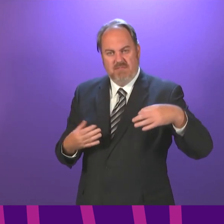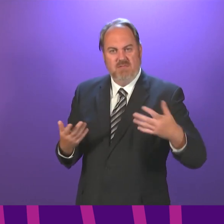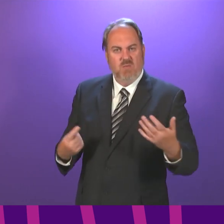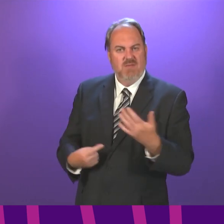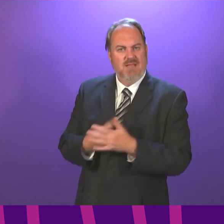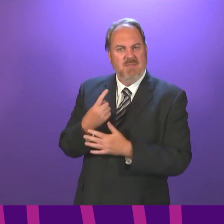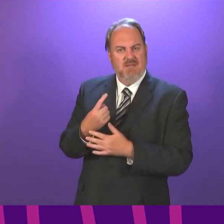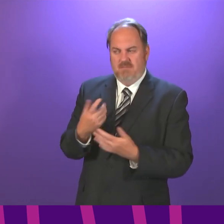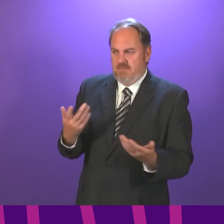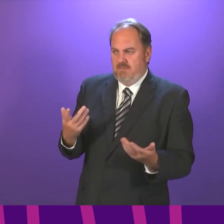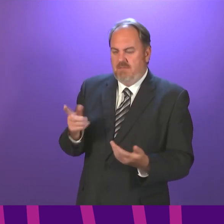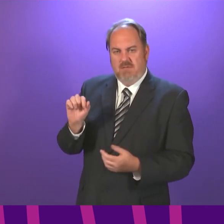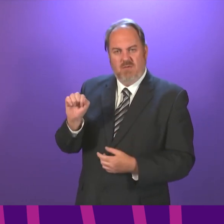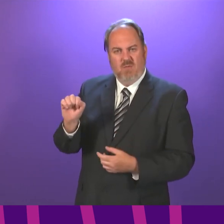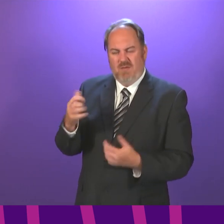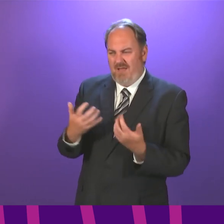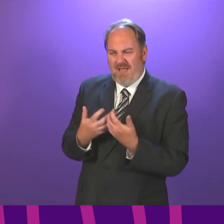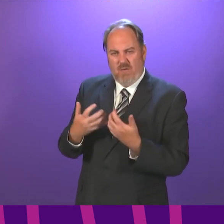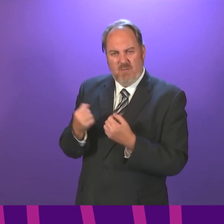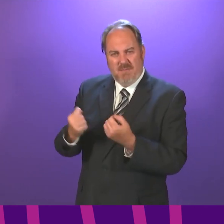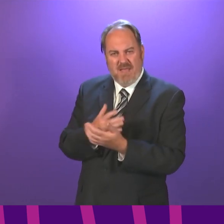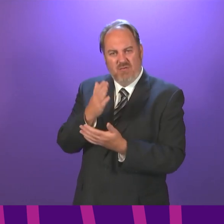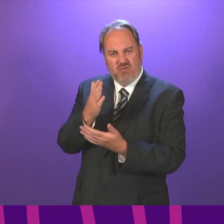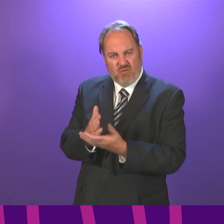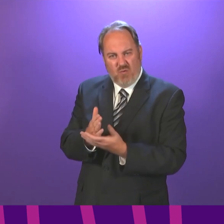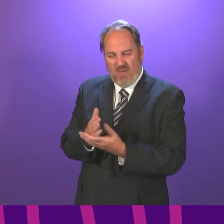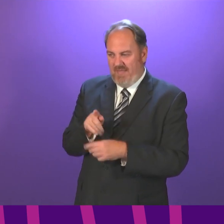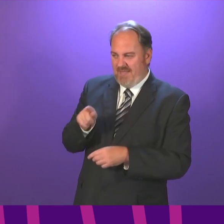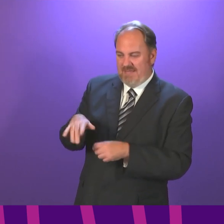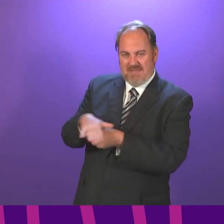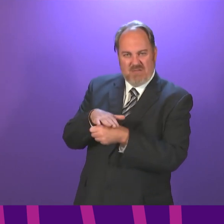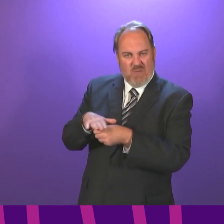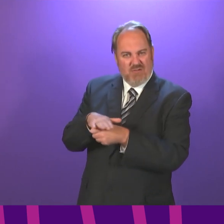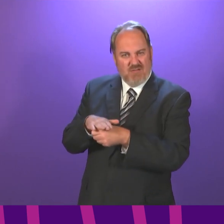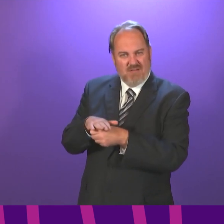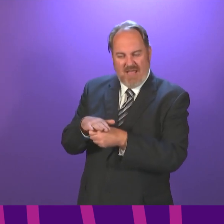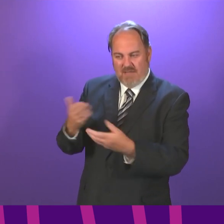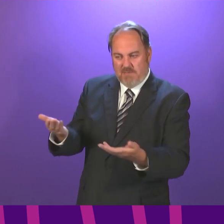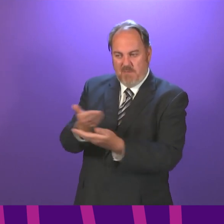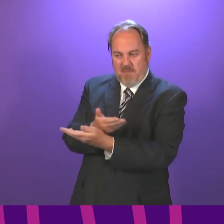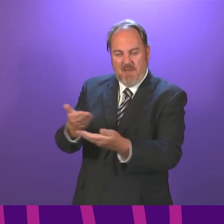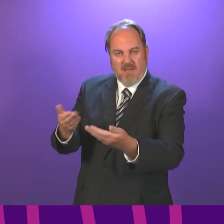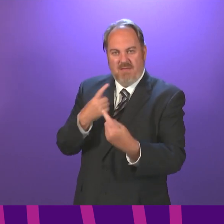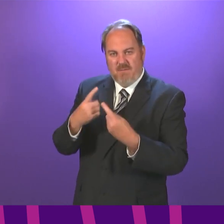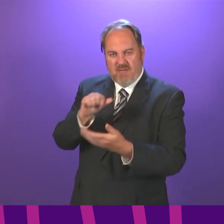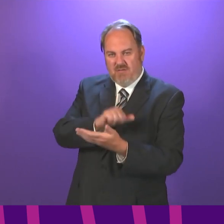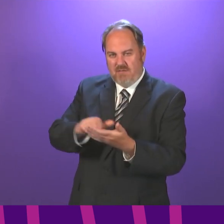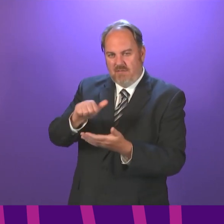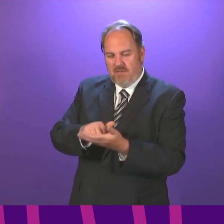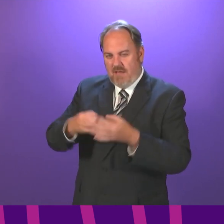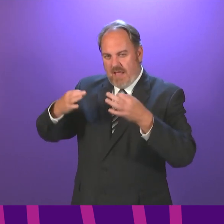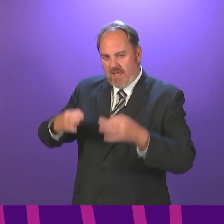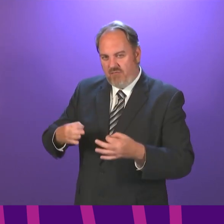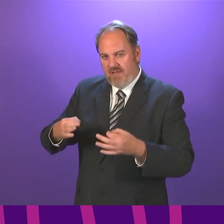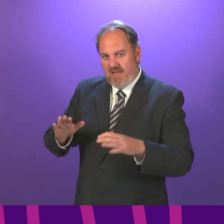double-jabbed. What steps have been taken to ensure that this crucial information is transferred accurately and securely